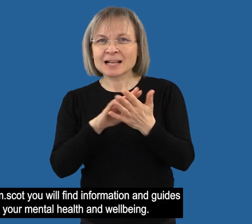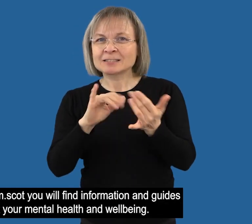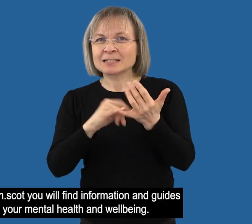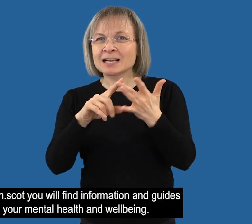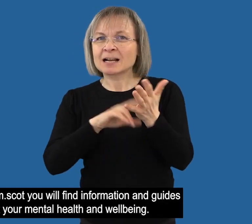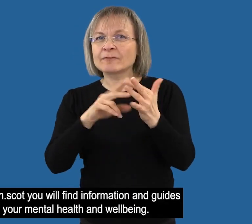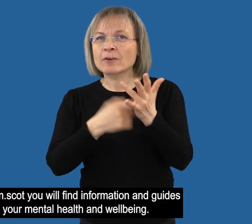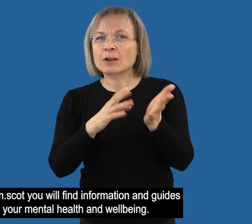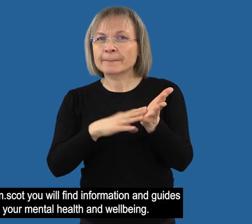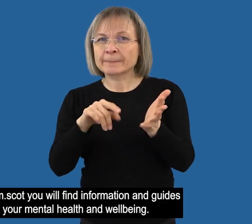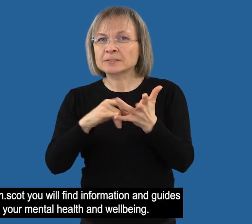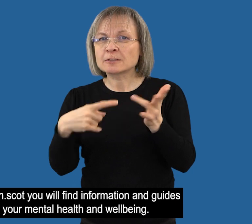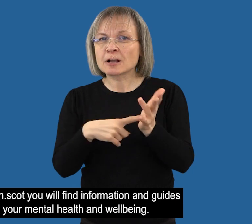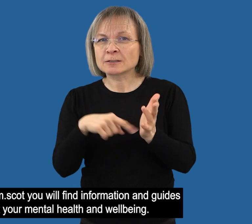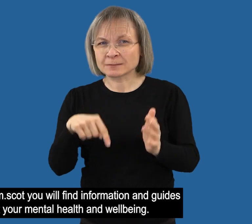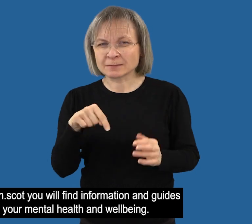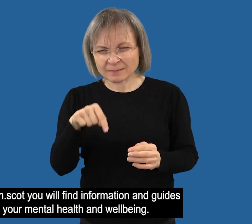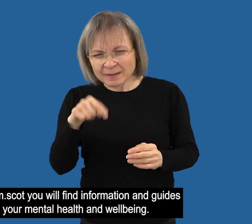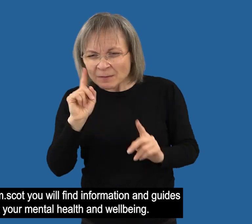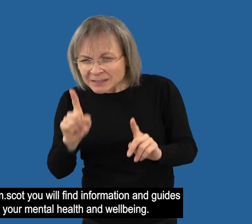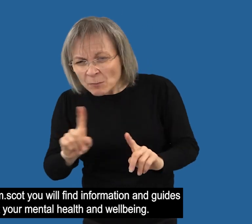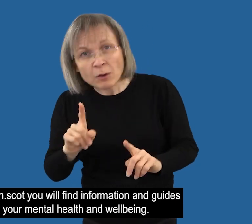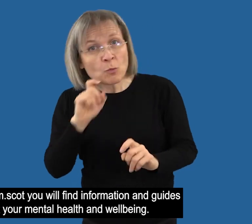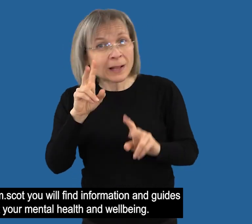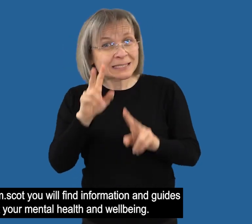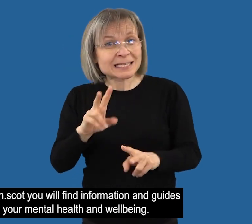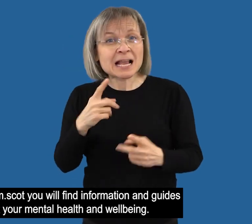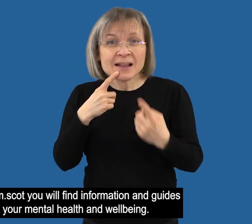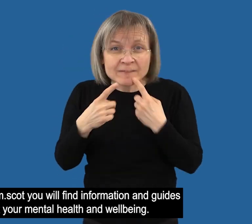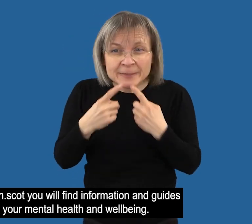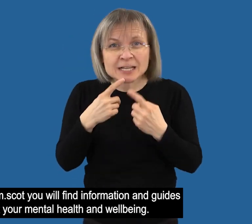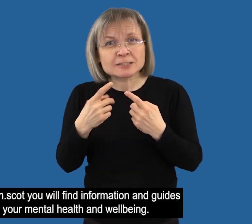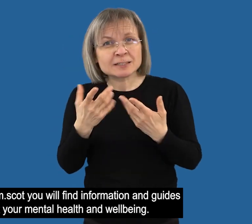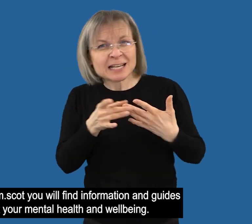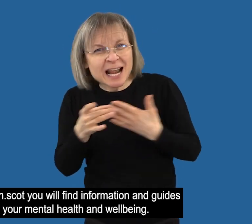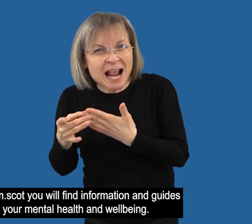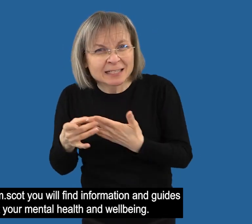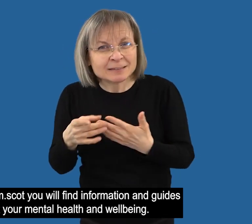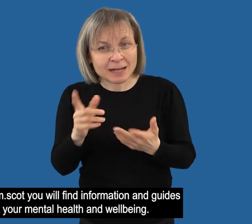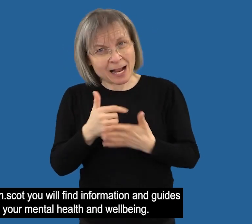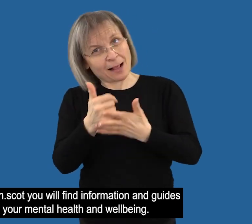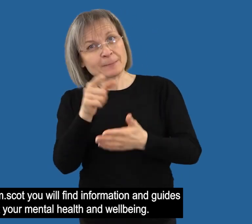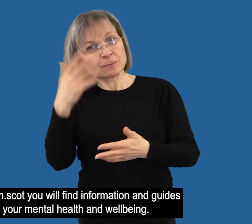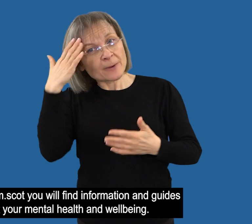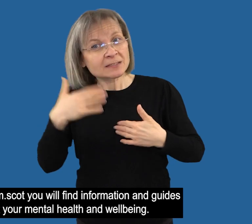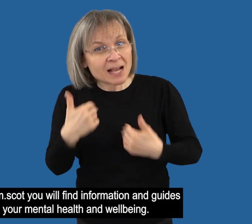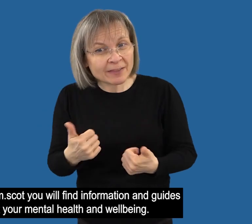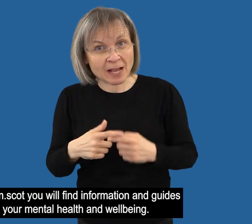At www.nhsinform.scot, you will find information and guides to